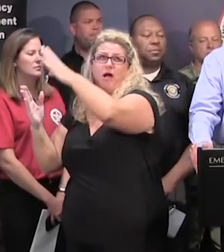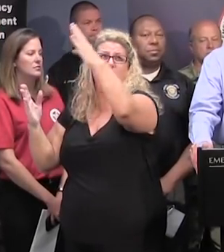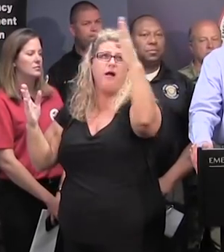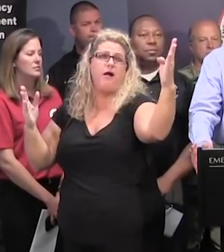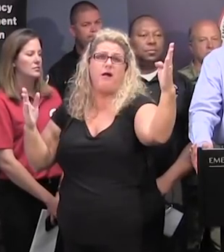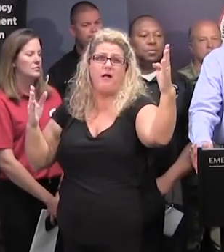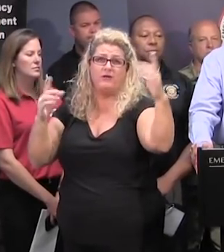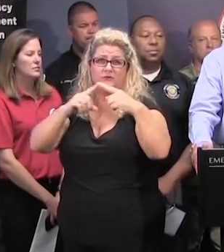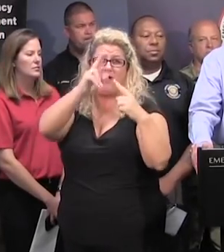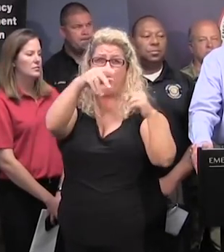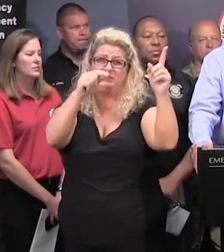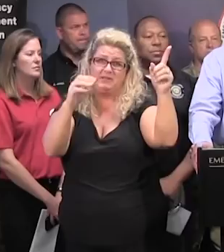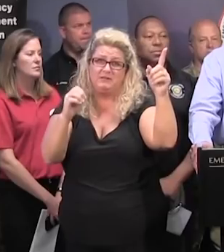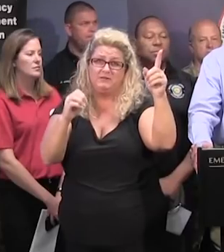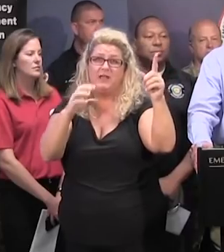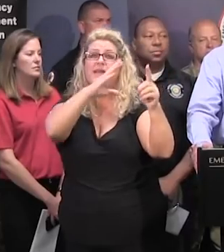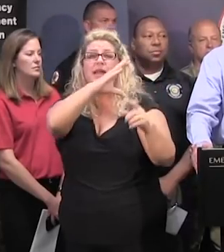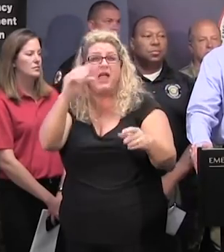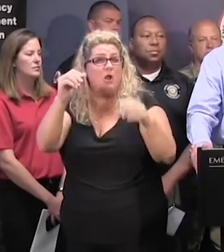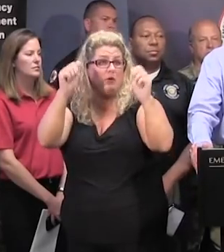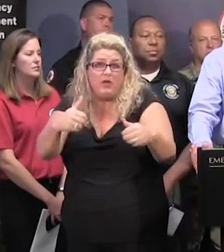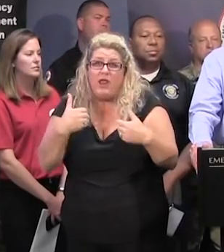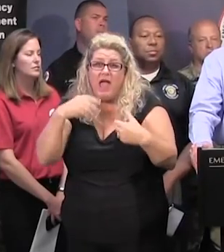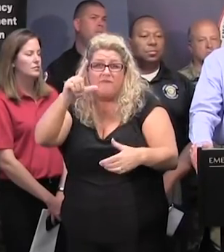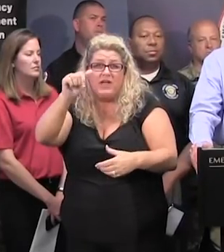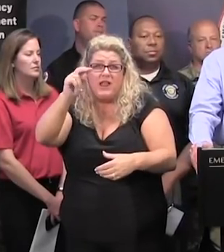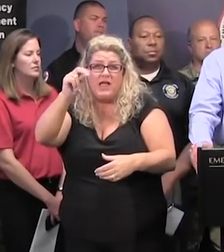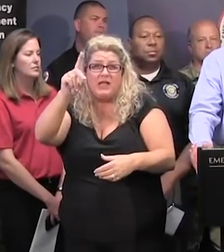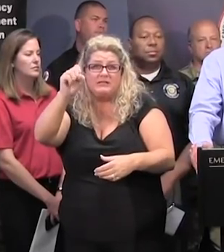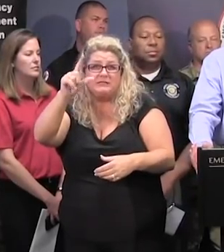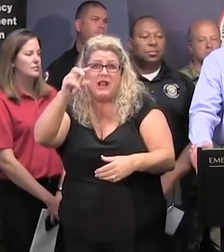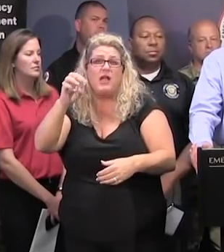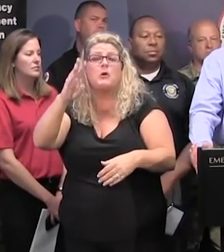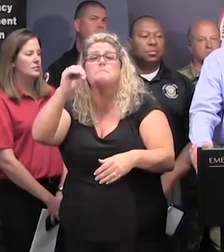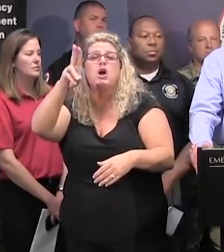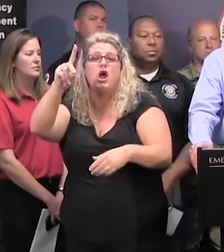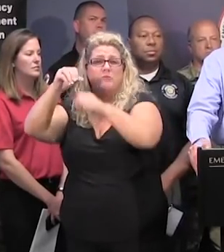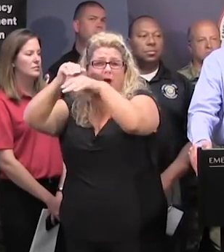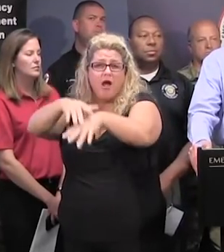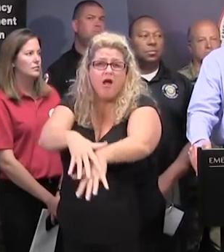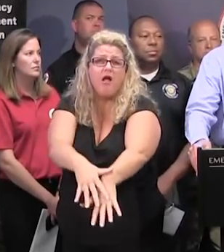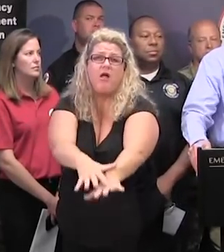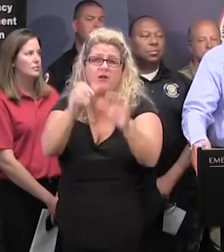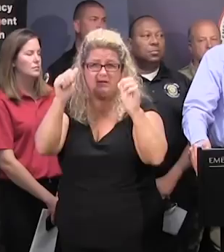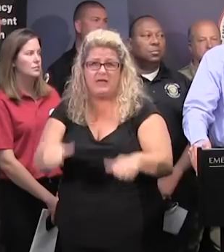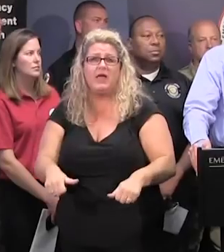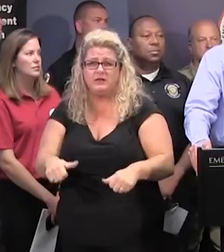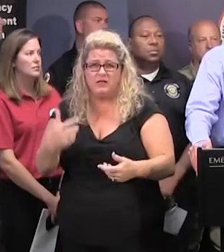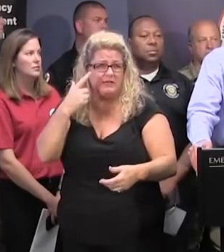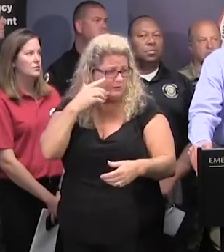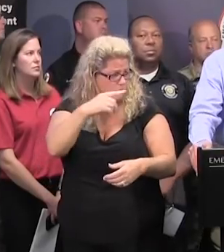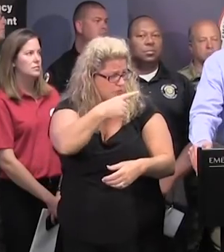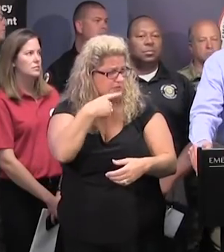you may not have heard before is that we may have landslides in the upstate as a result of this, and that's because I think it's about seven